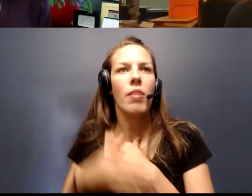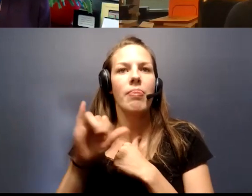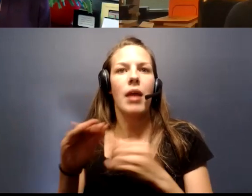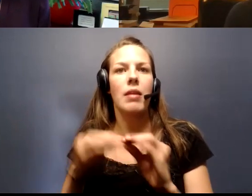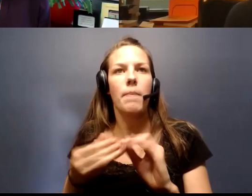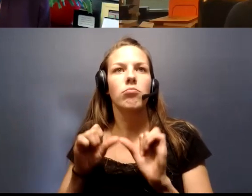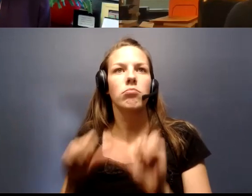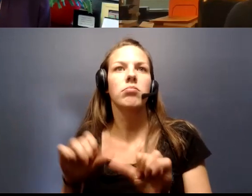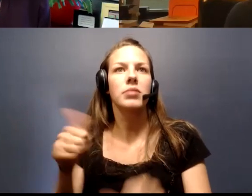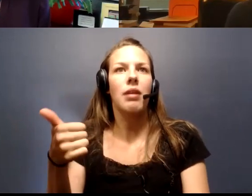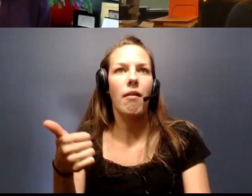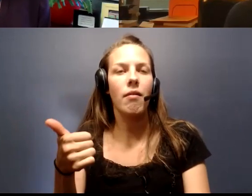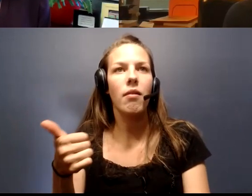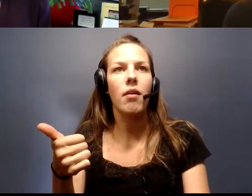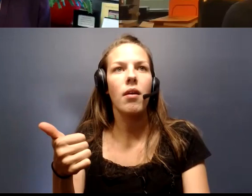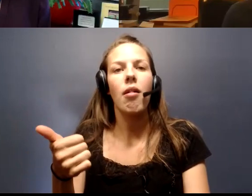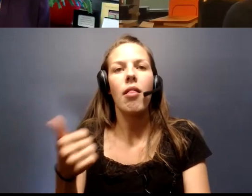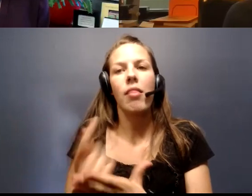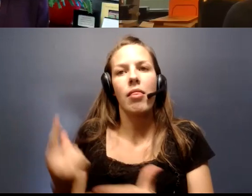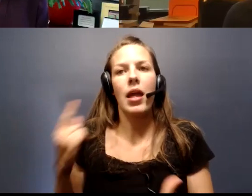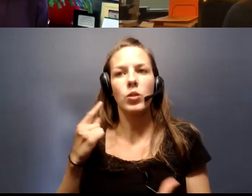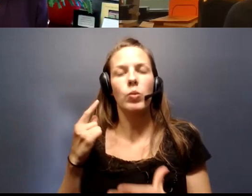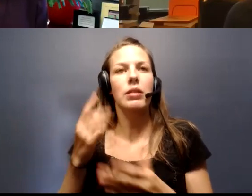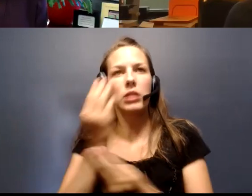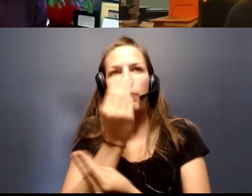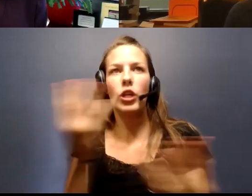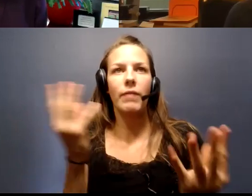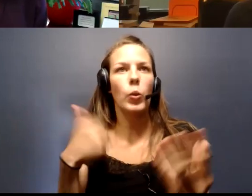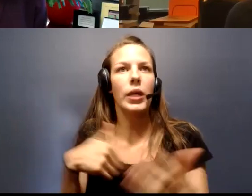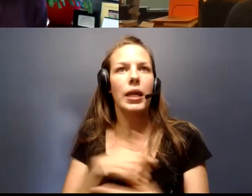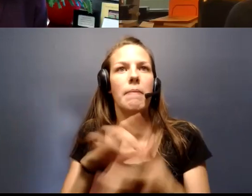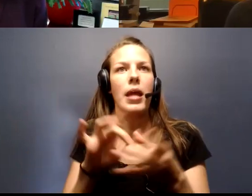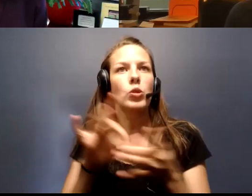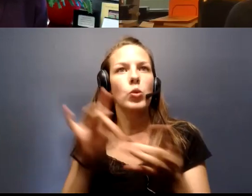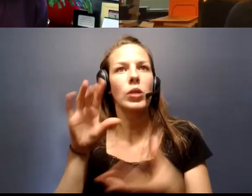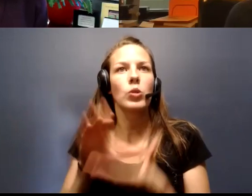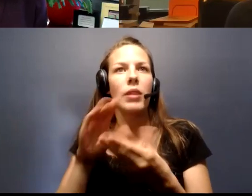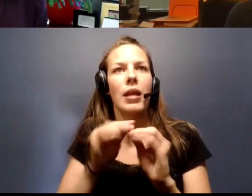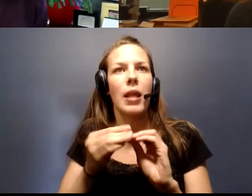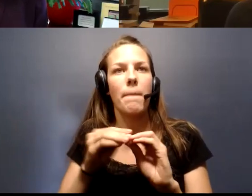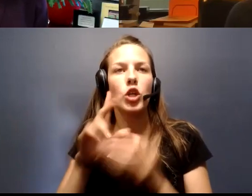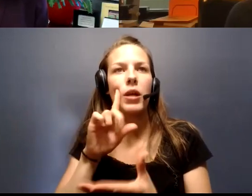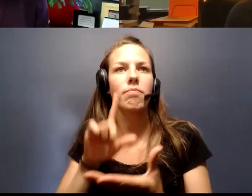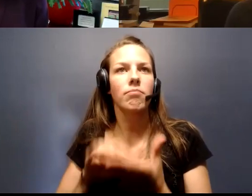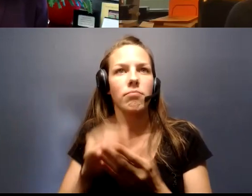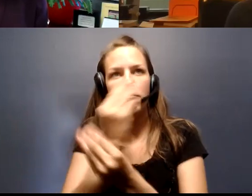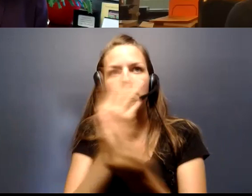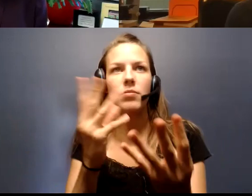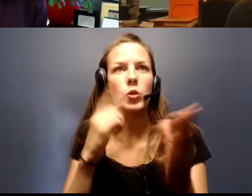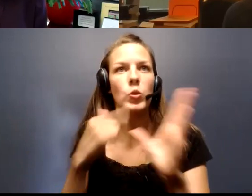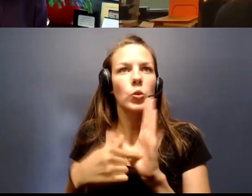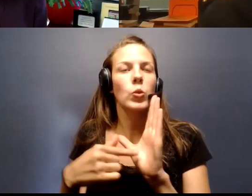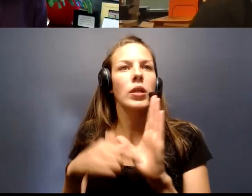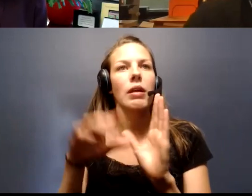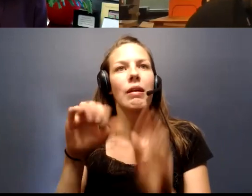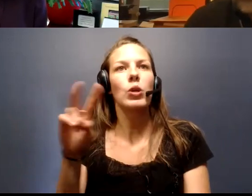at 10. At last week's briefing, we mentioned that we reduced the number of press briefings due to the fact that the COVID